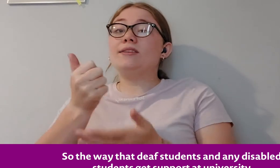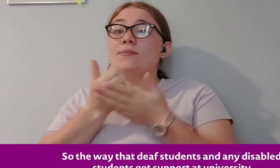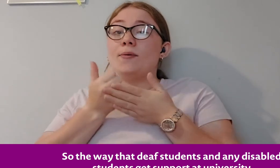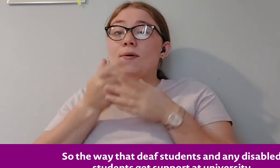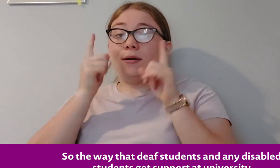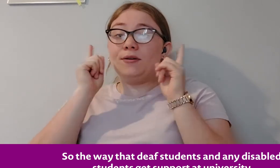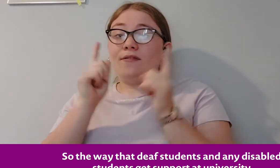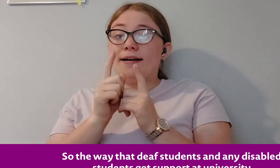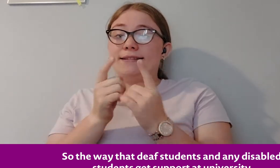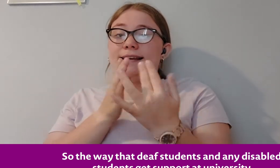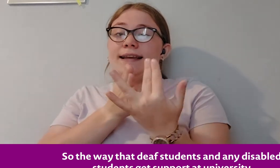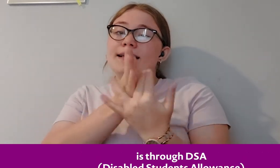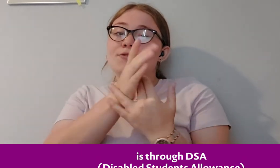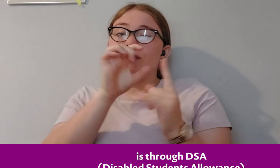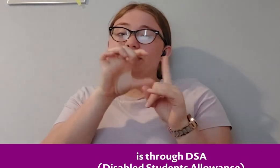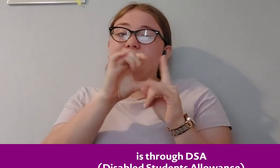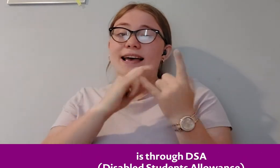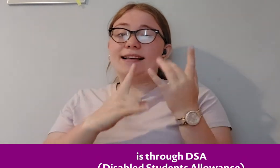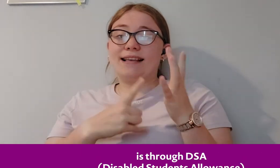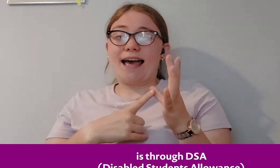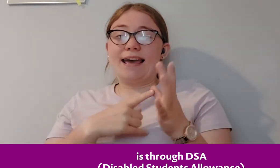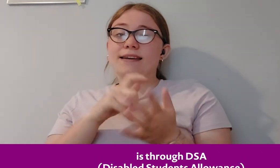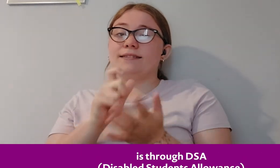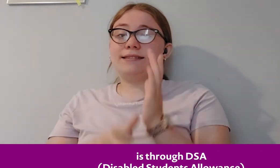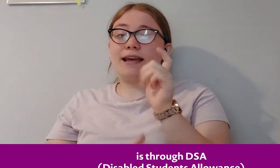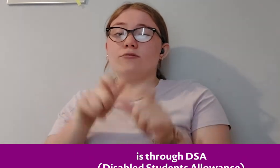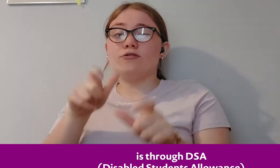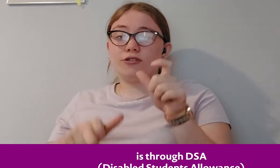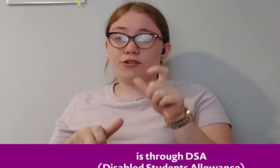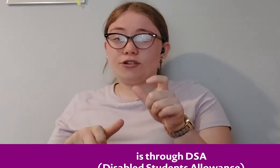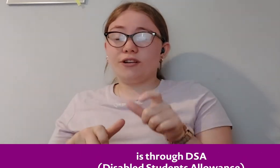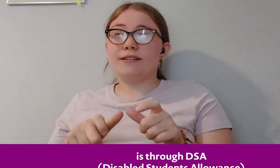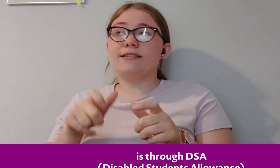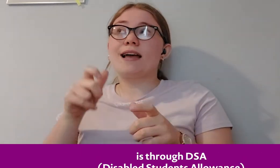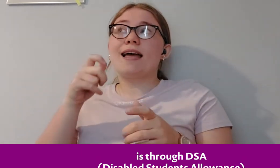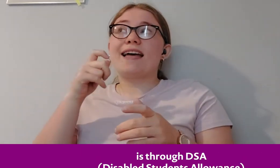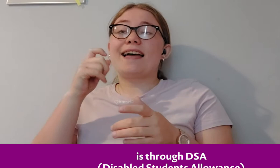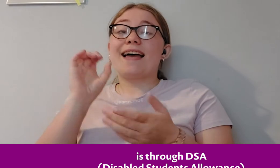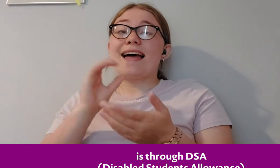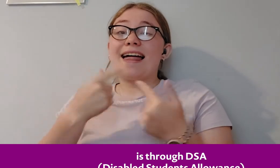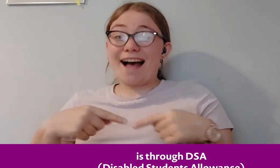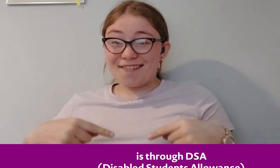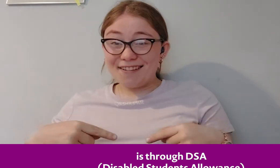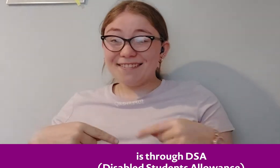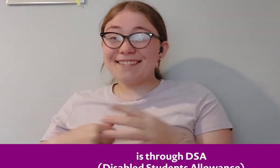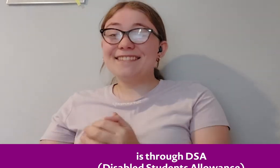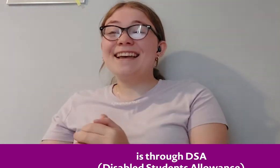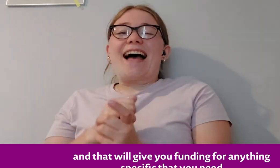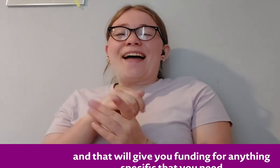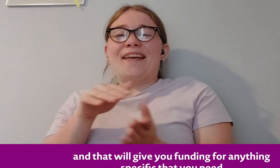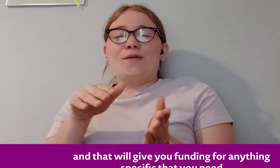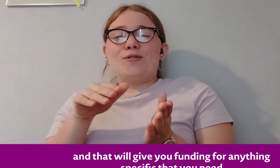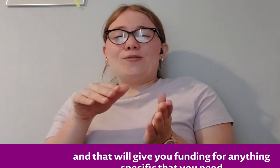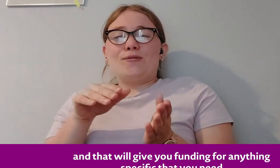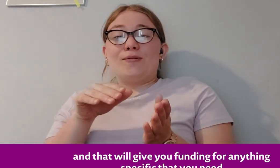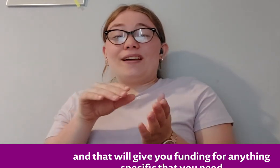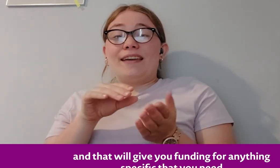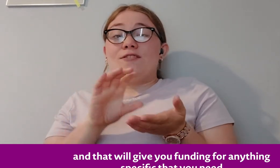support at university is through DSA, Disabled Students Allowance, and that will give you